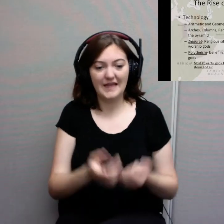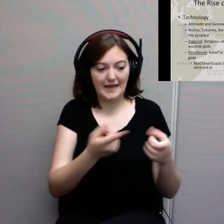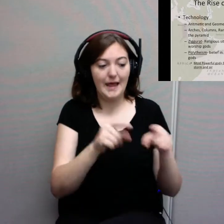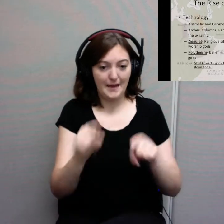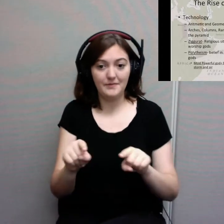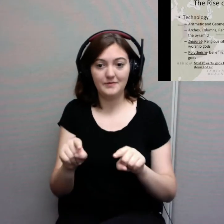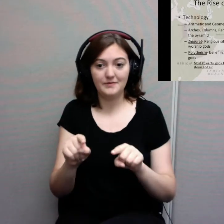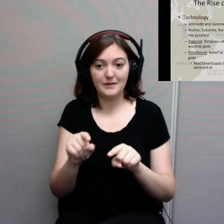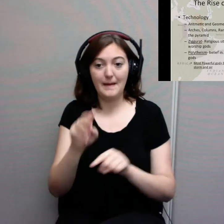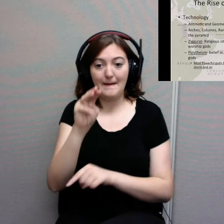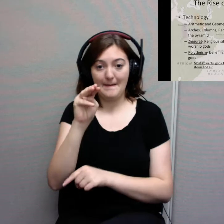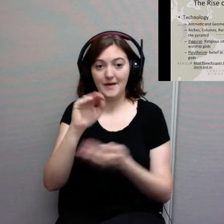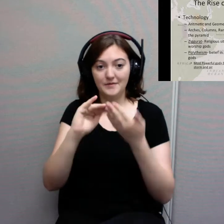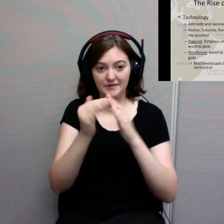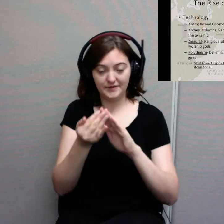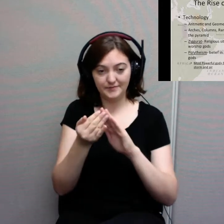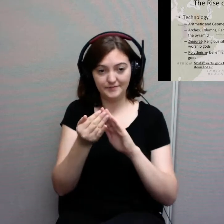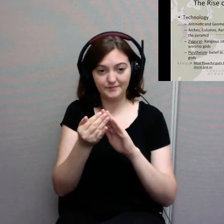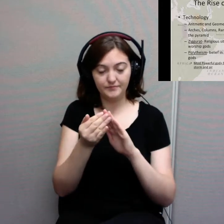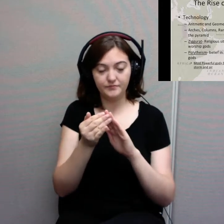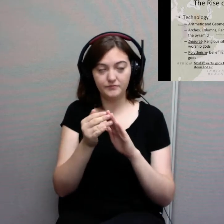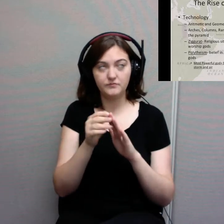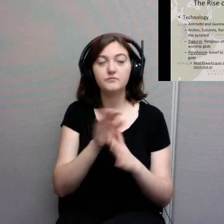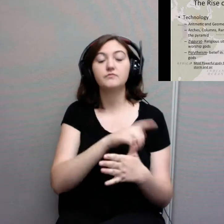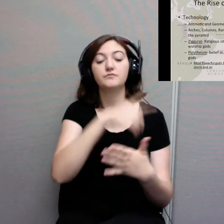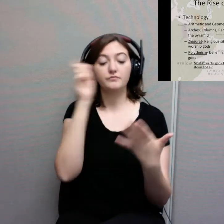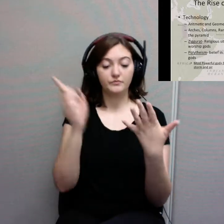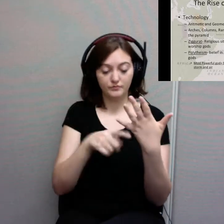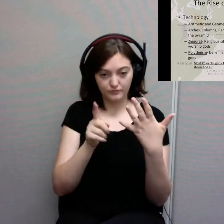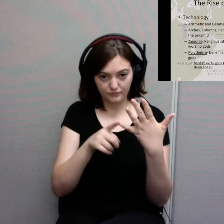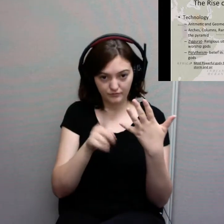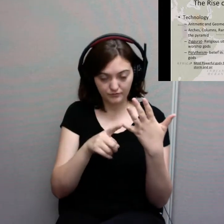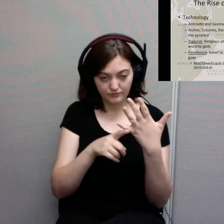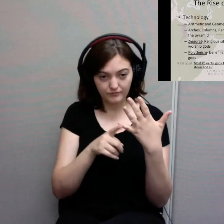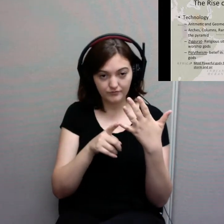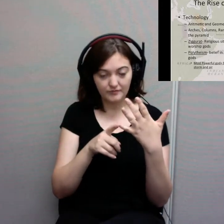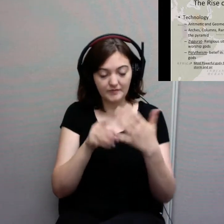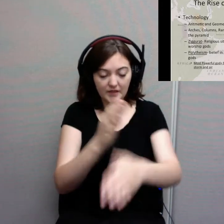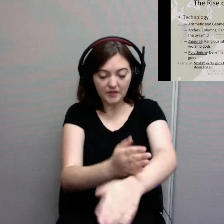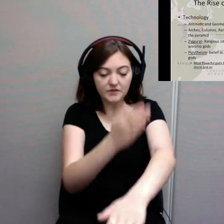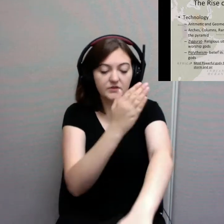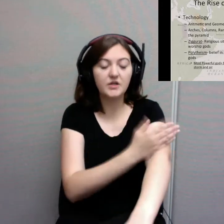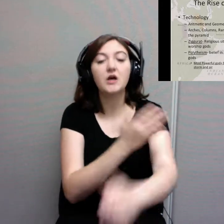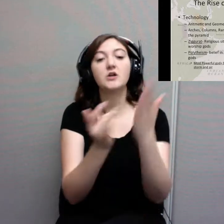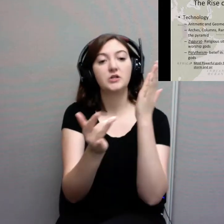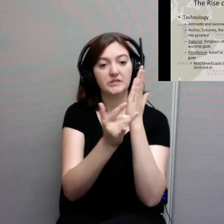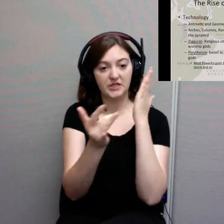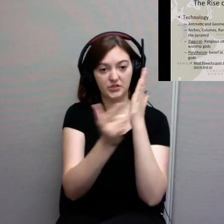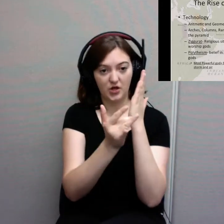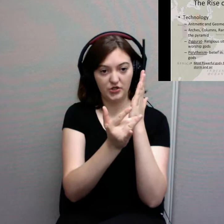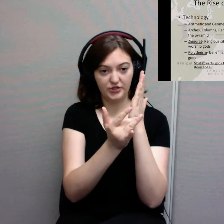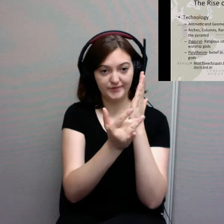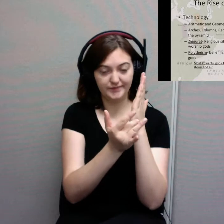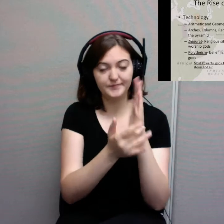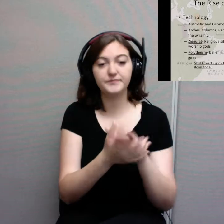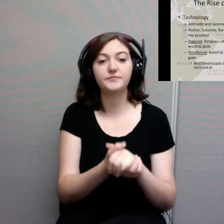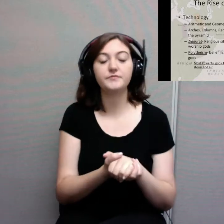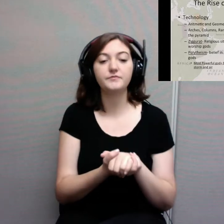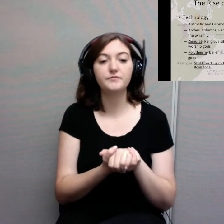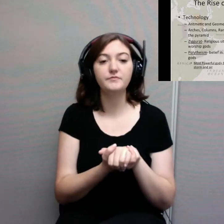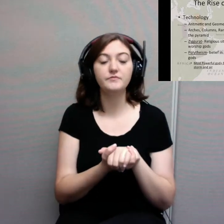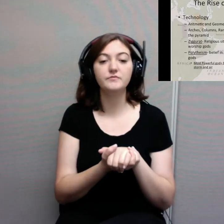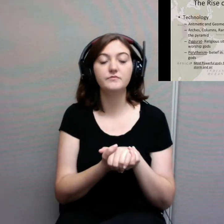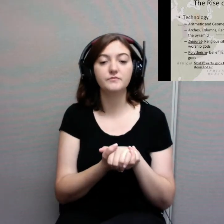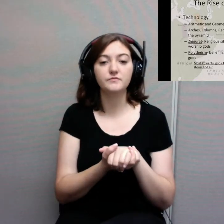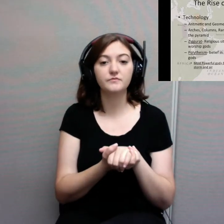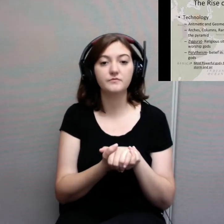Also, we're going to see the advancement of technology. We're going to see in Mesopotamia the very beginning origins of